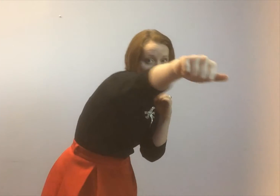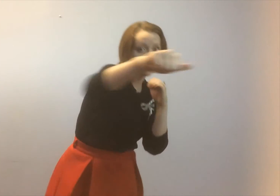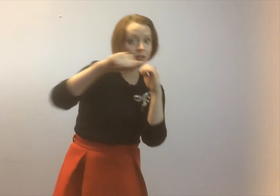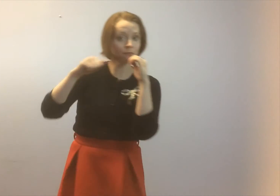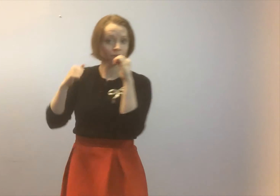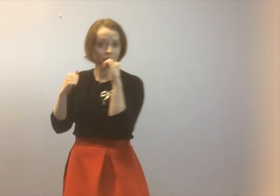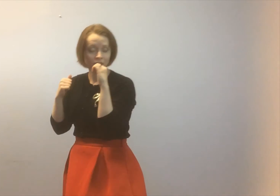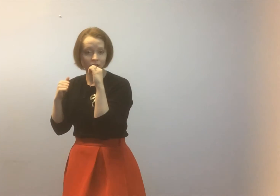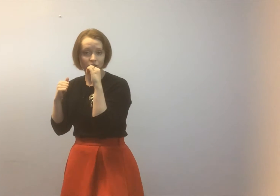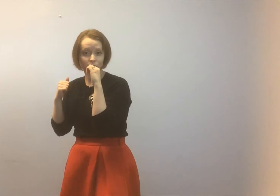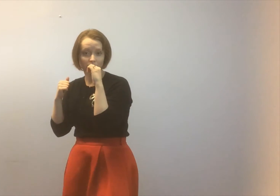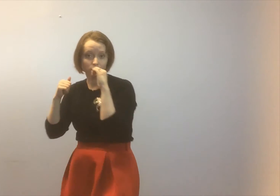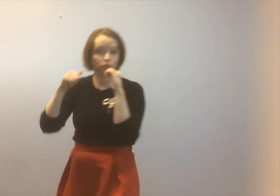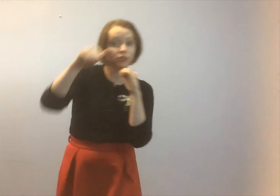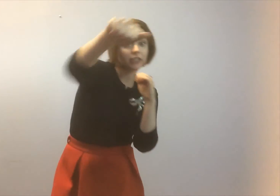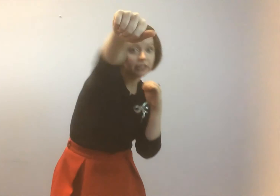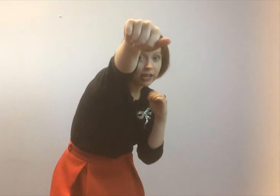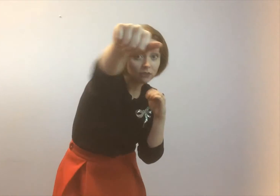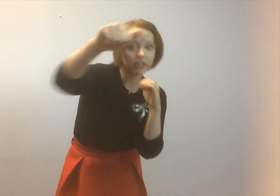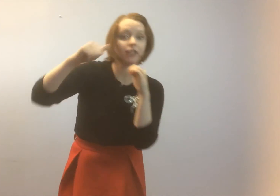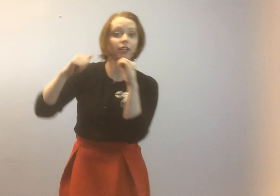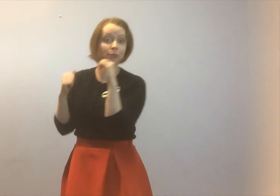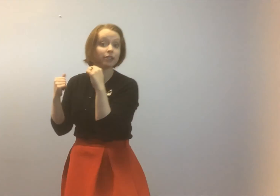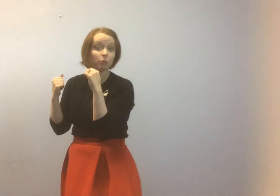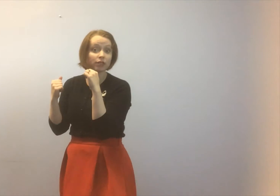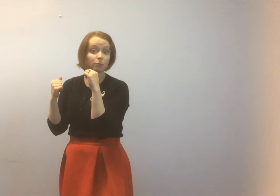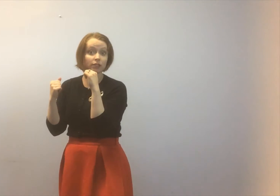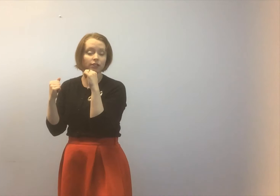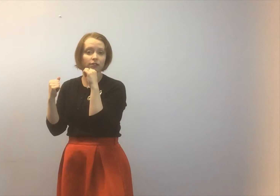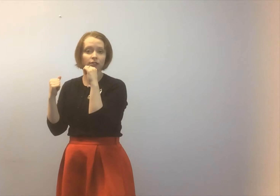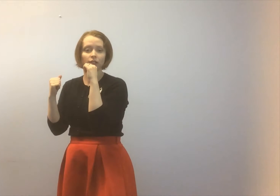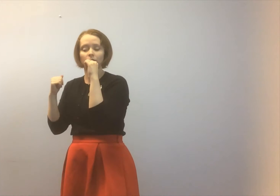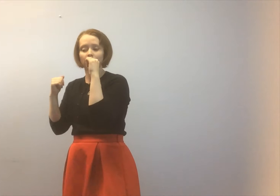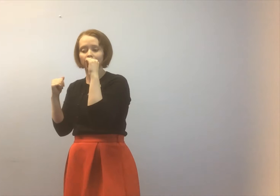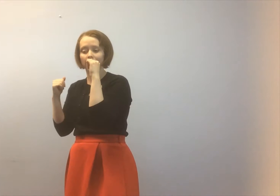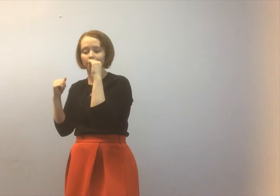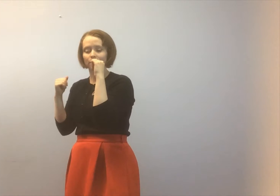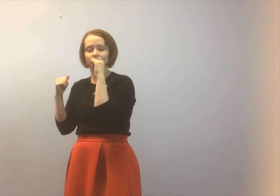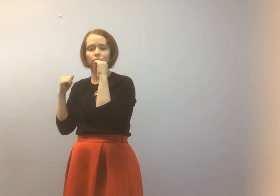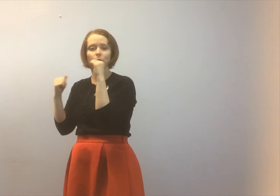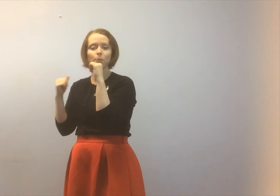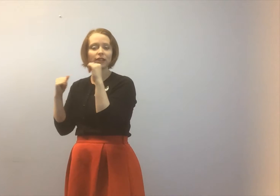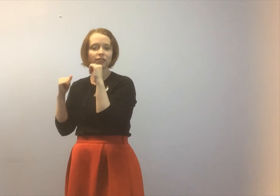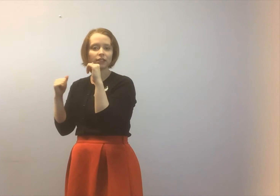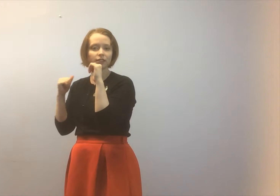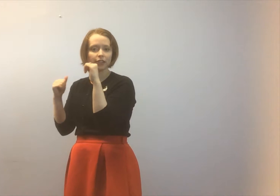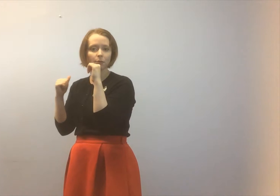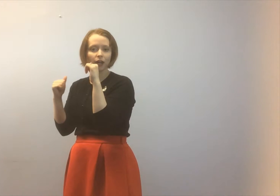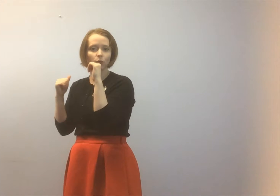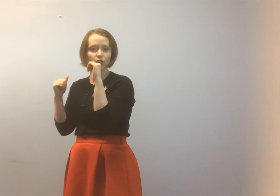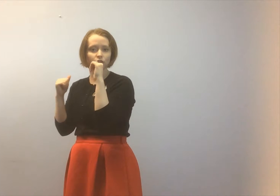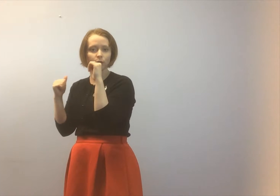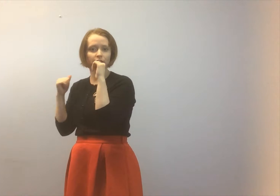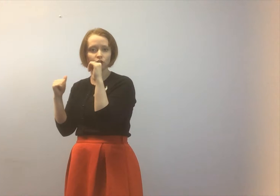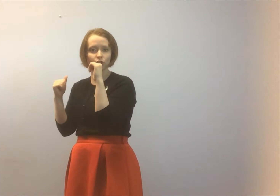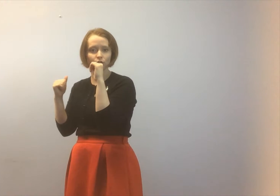time so that I'm really kind of getting up in someone's business so the best thing to think about when you're doing a two